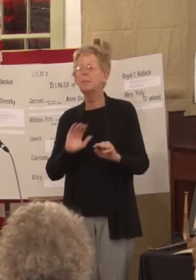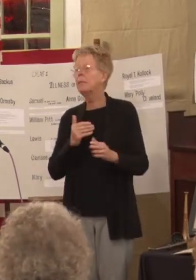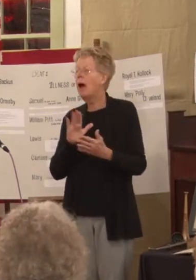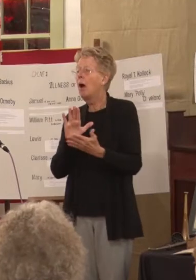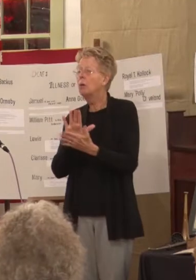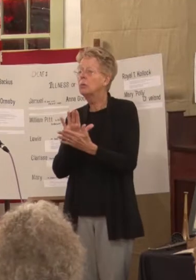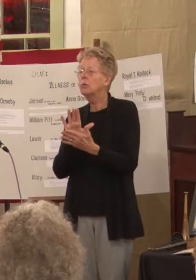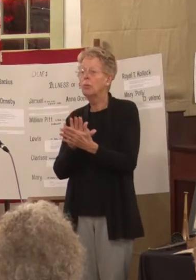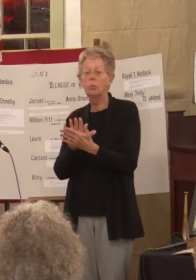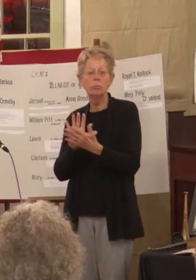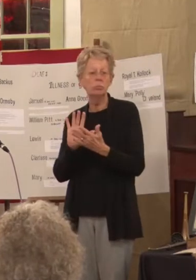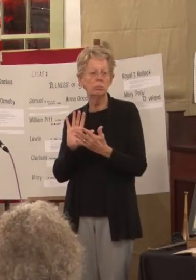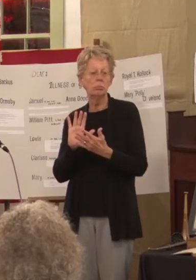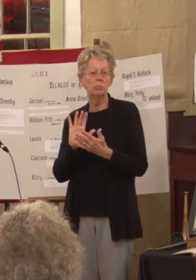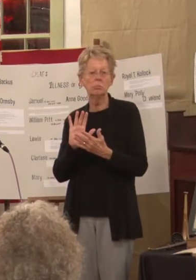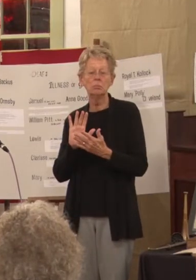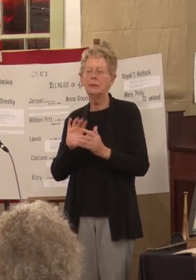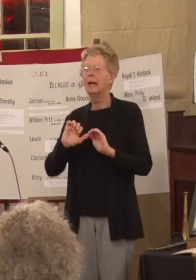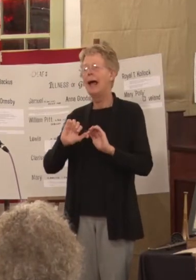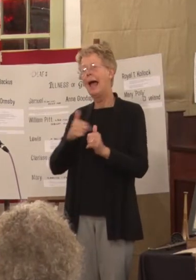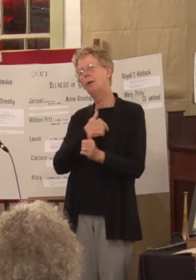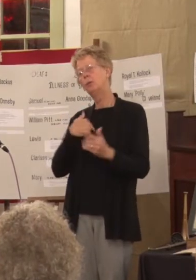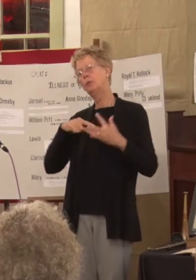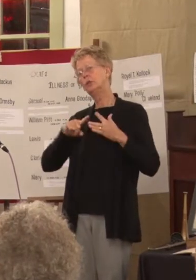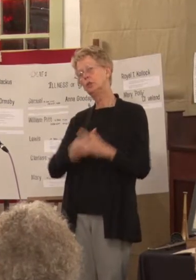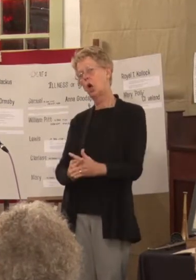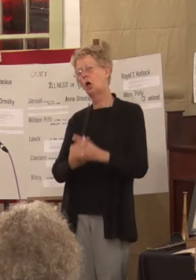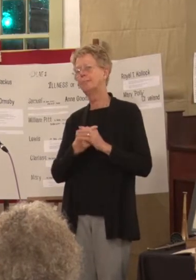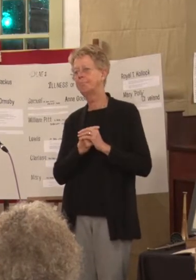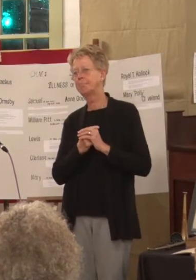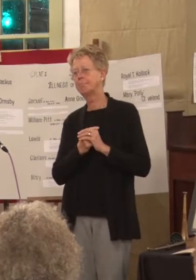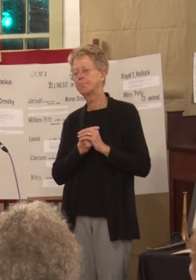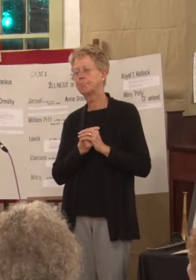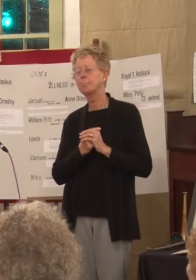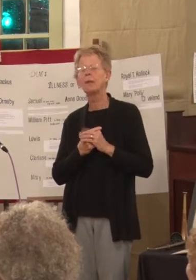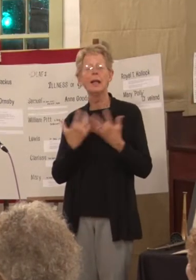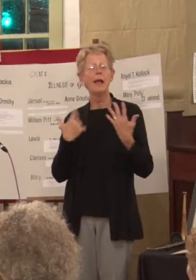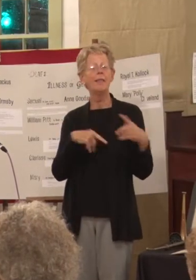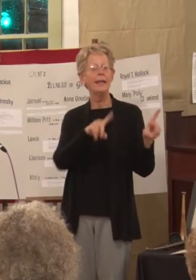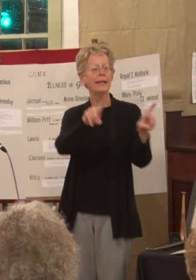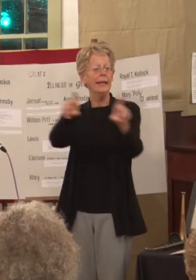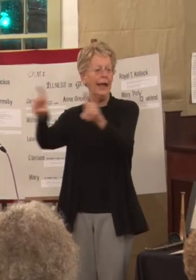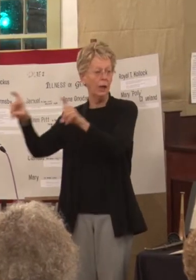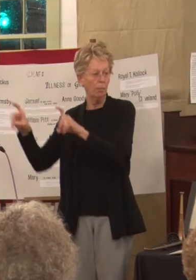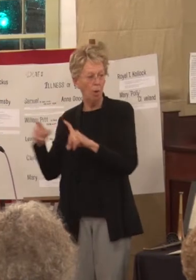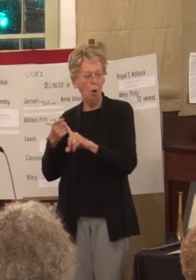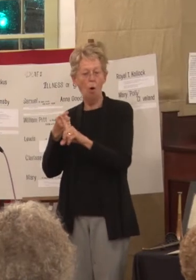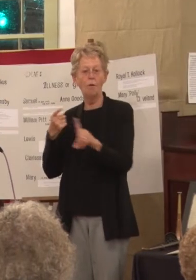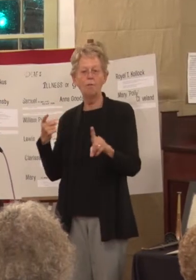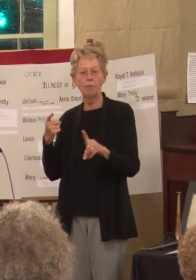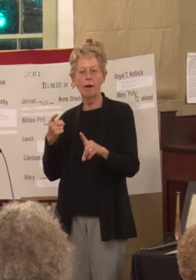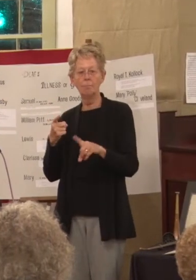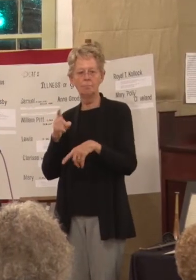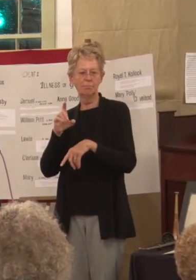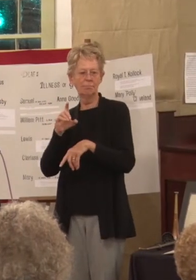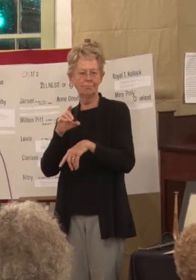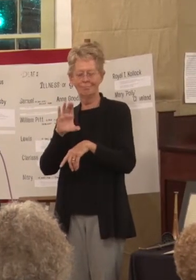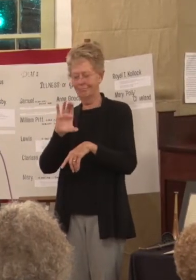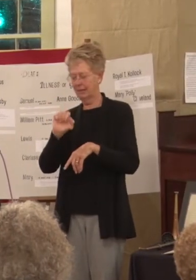how did we start? Well, they took a poll from the Congregational Church. And there was